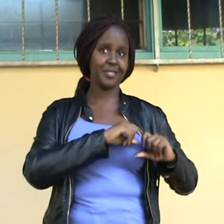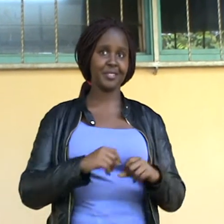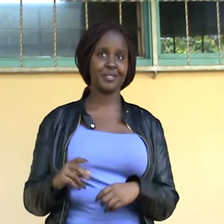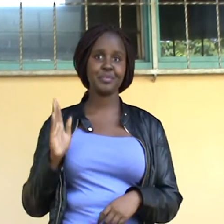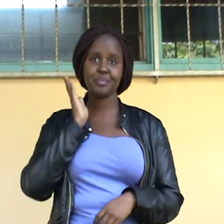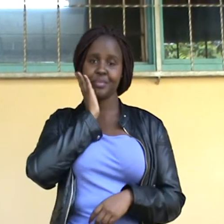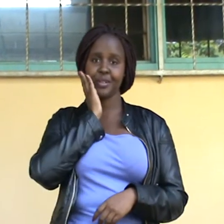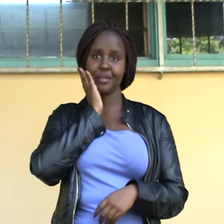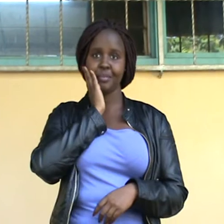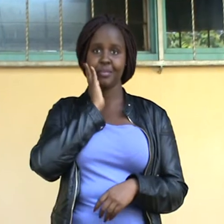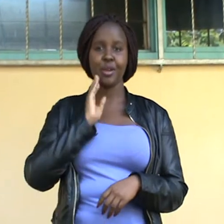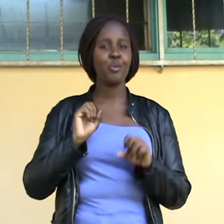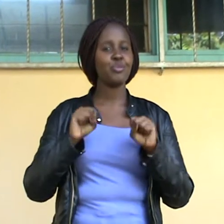Could I sleep a little longer?